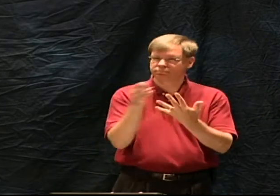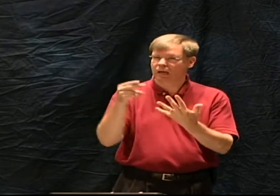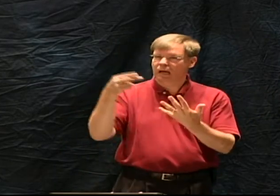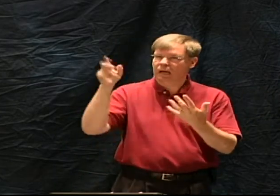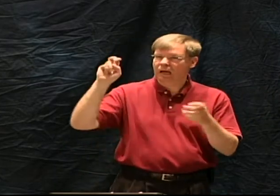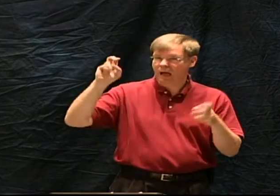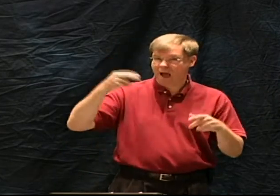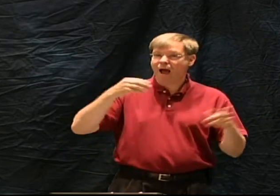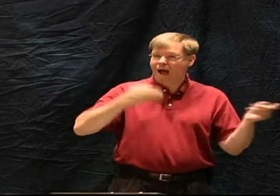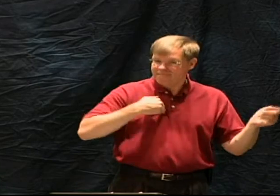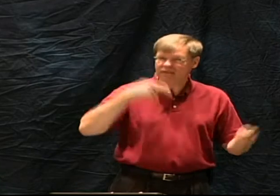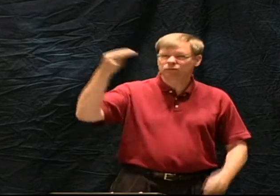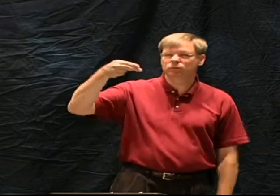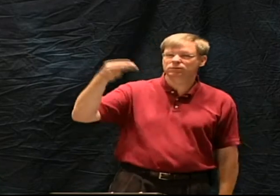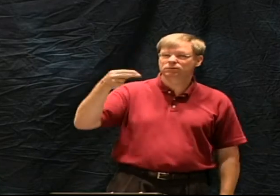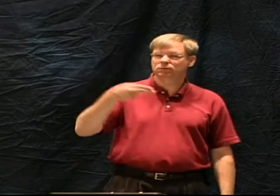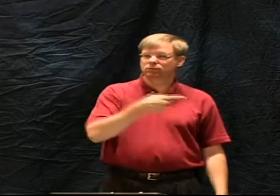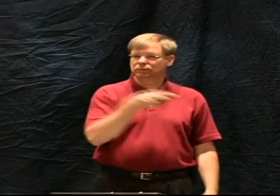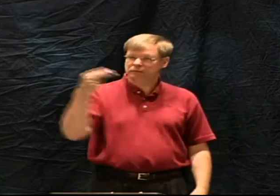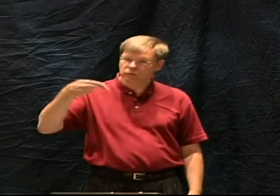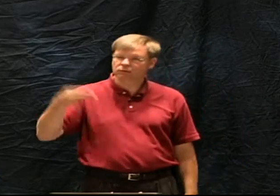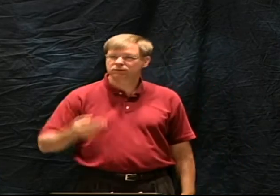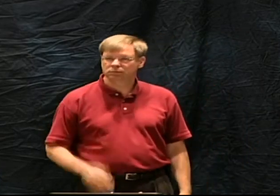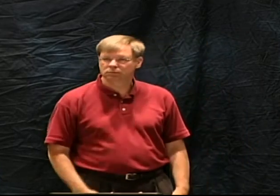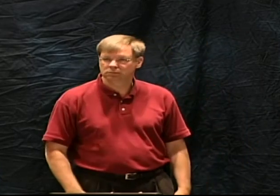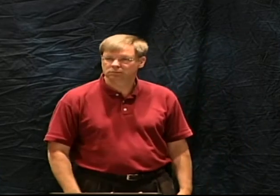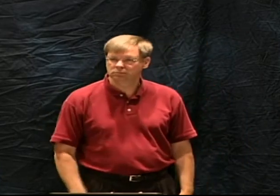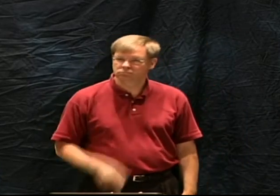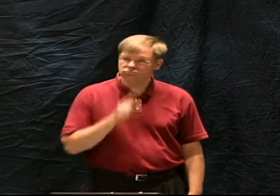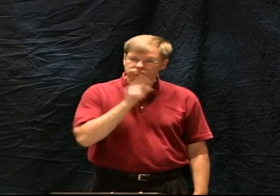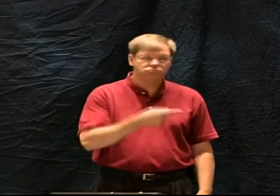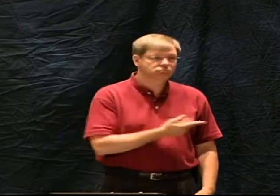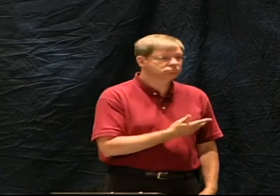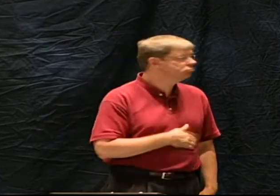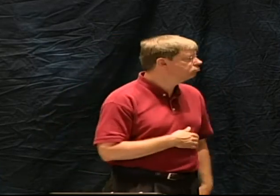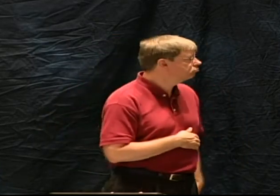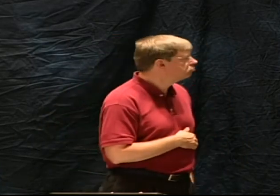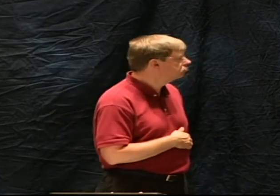attested to by Christ in Luke where he says from the blood of Abel to the blood of Zechariah